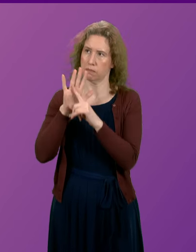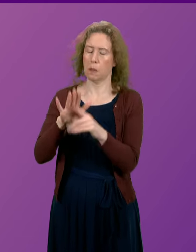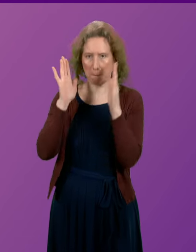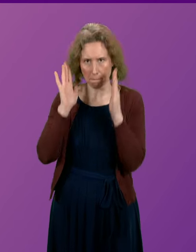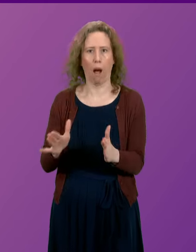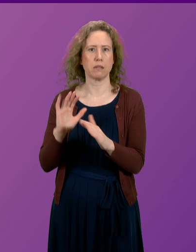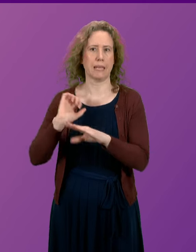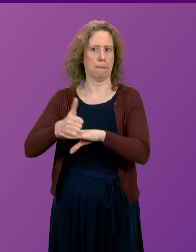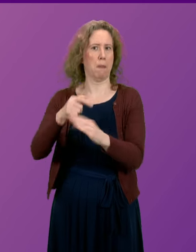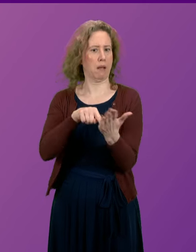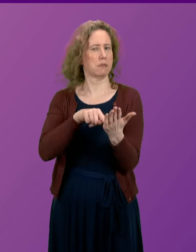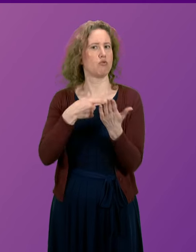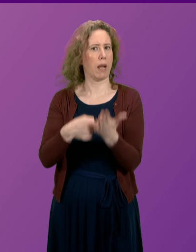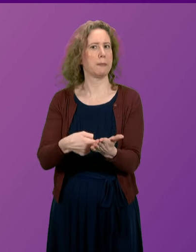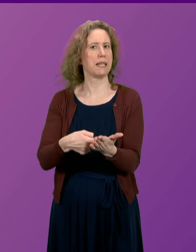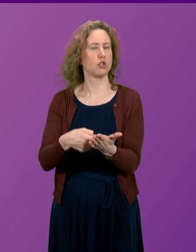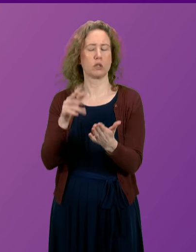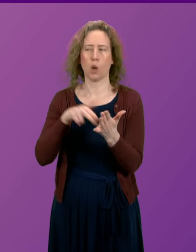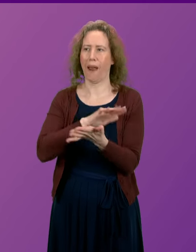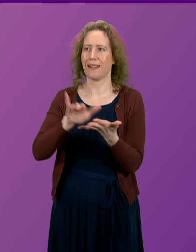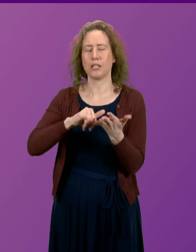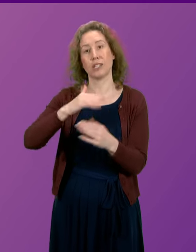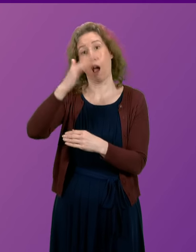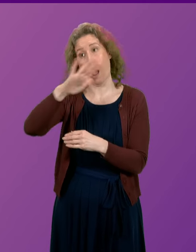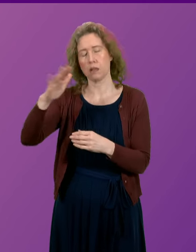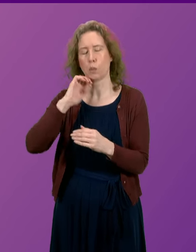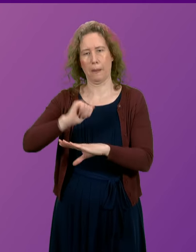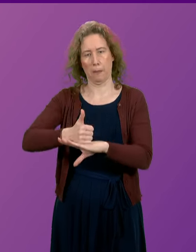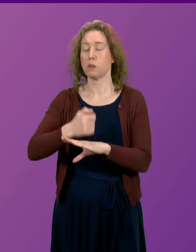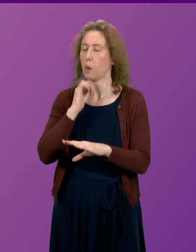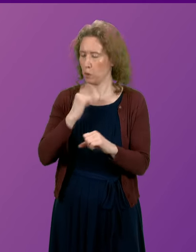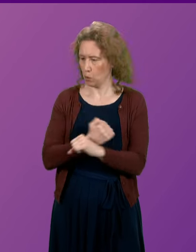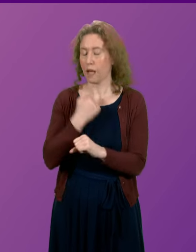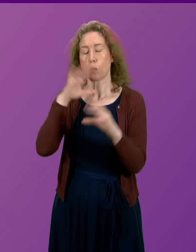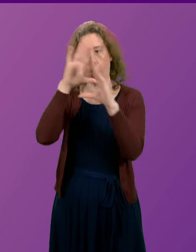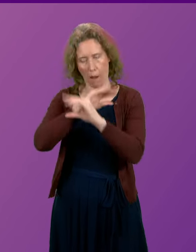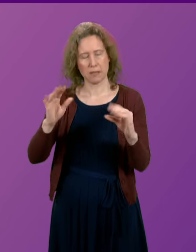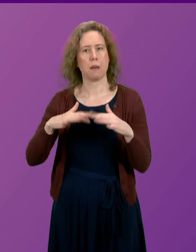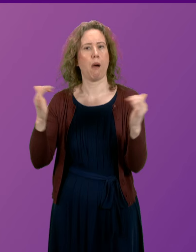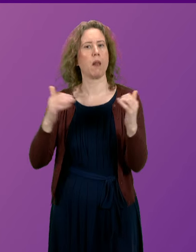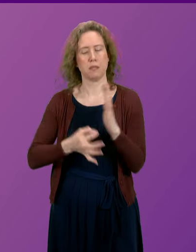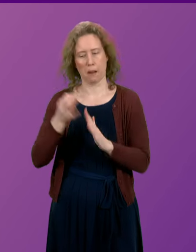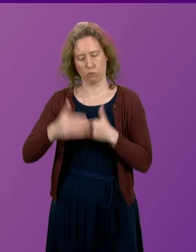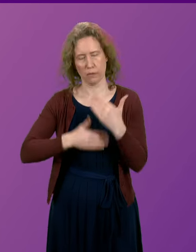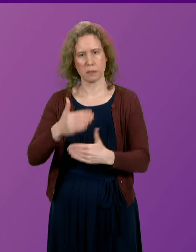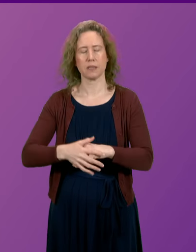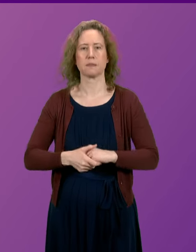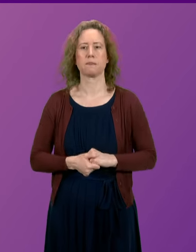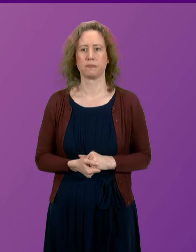with NHS Highland will be undertaken, and that is what will happen. And we will update Parliament about the improvements that are delivered.